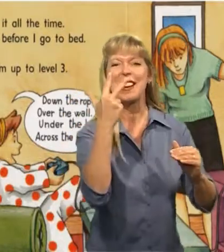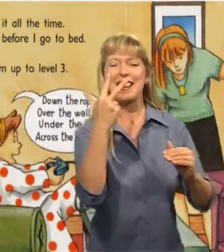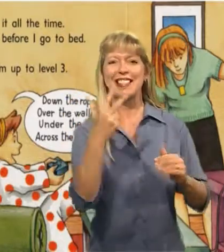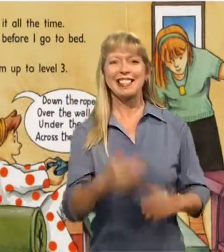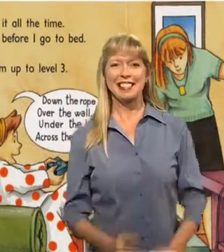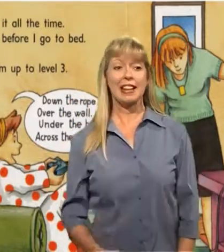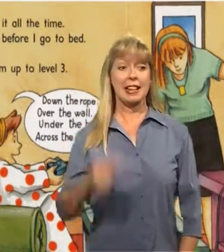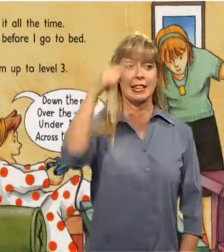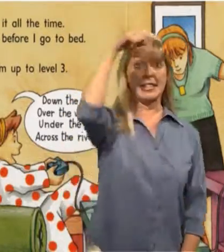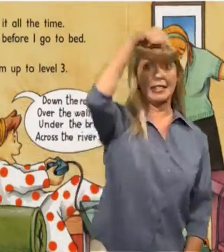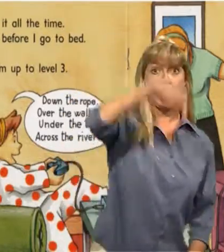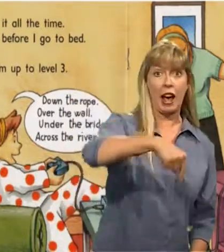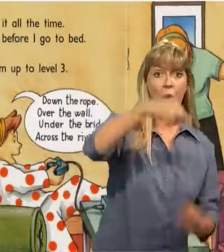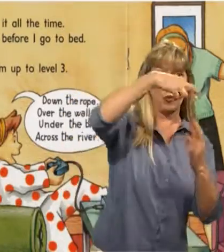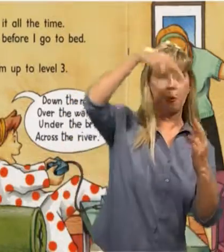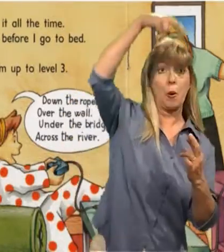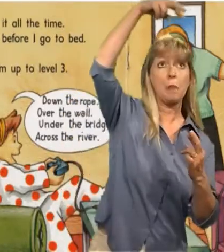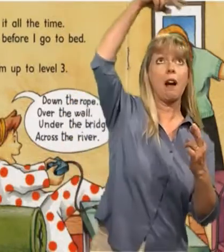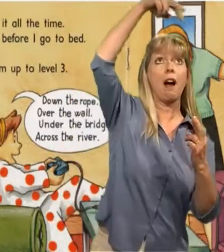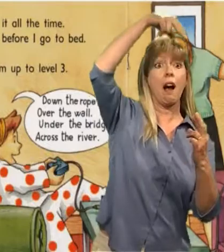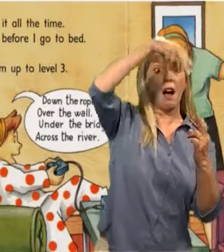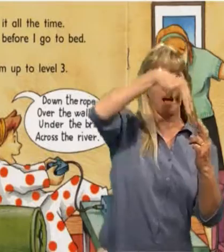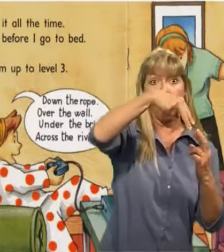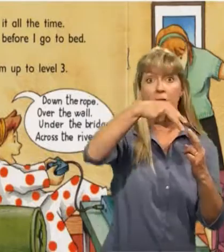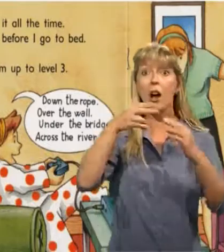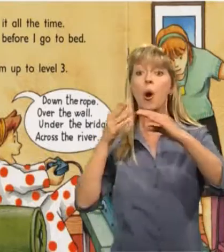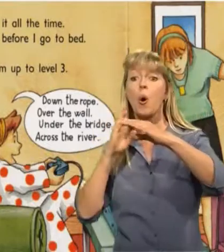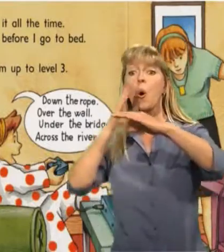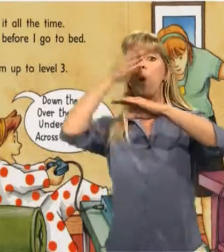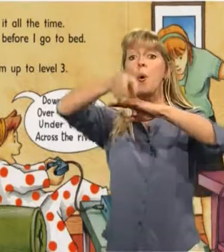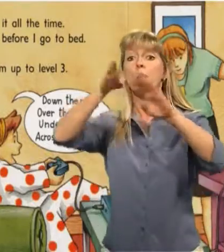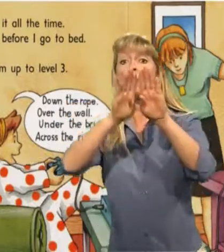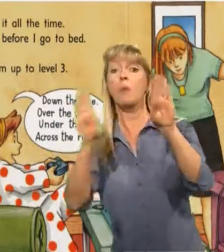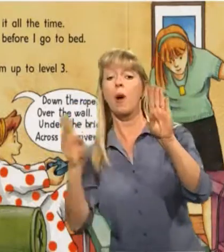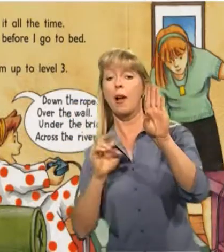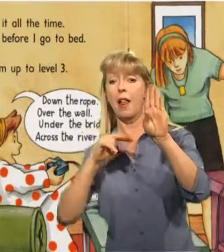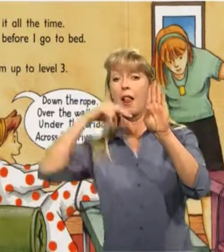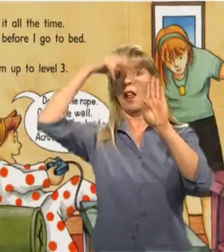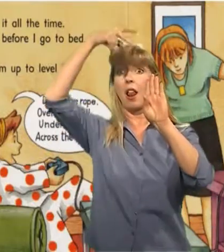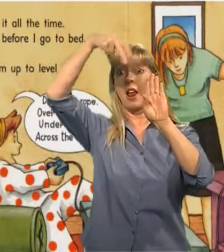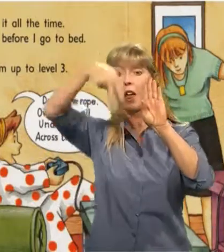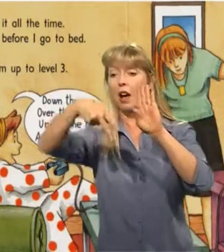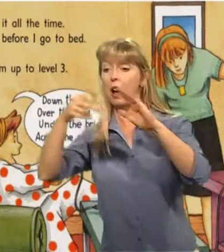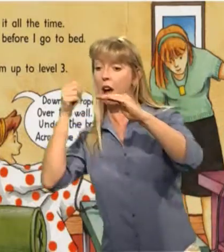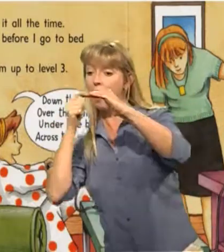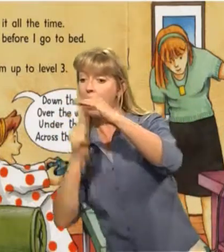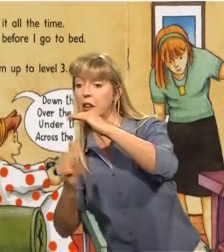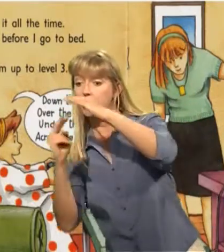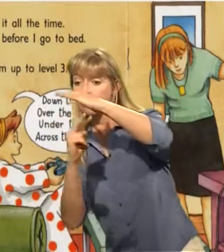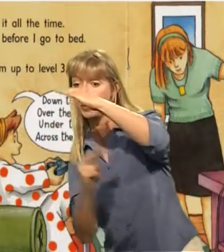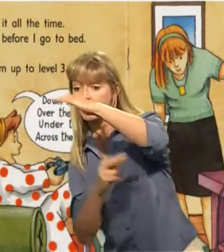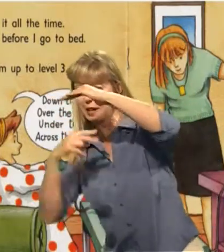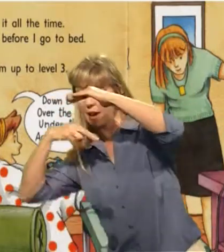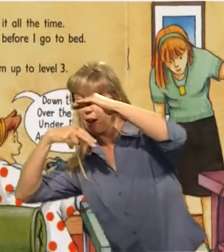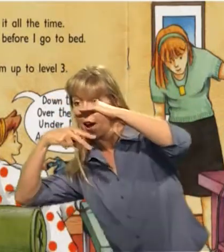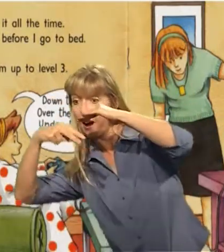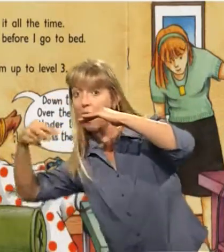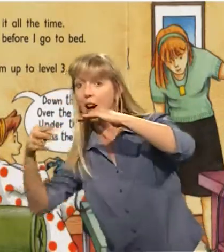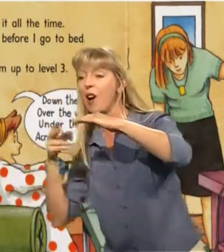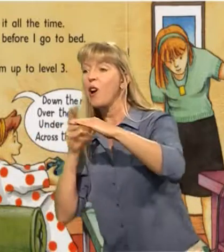Down the rope, over the wall, under the bridge,